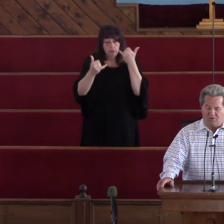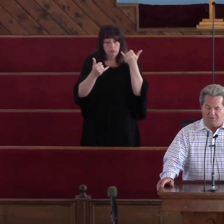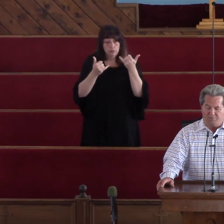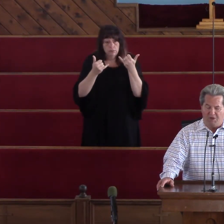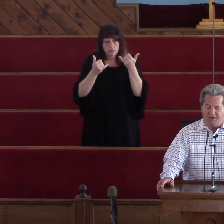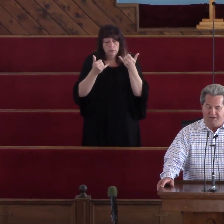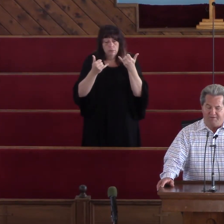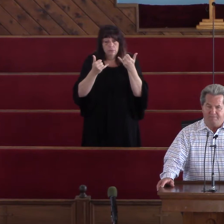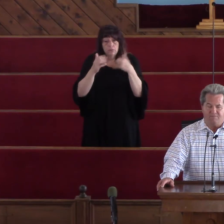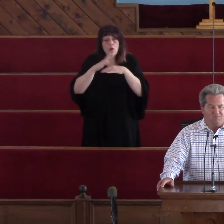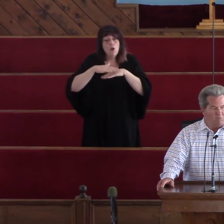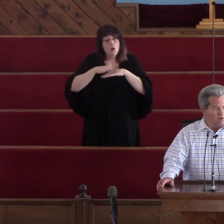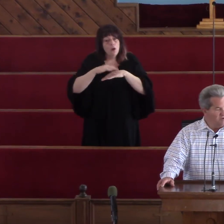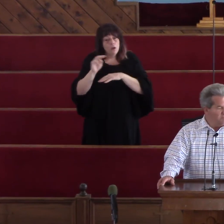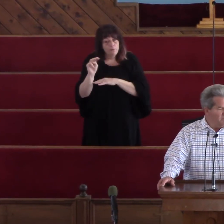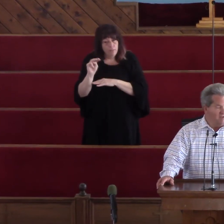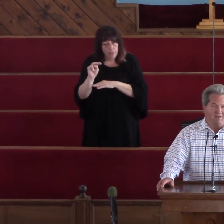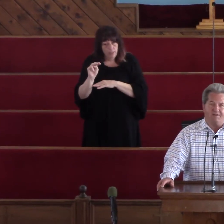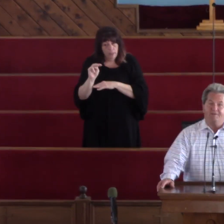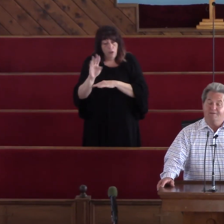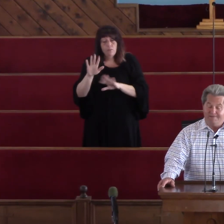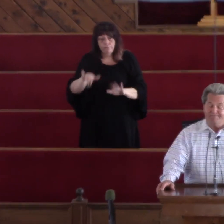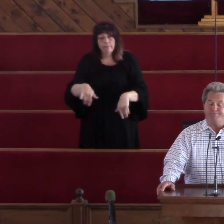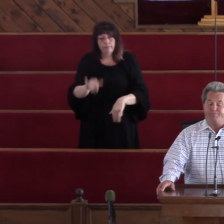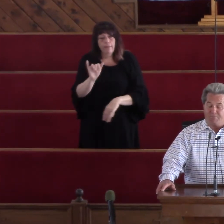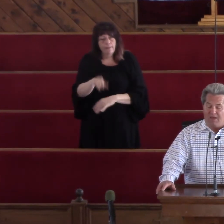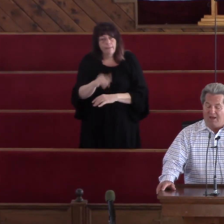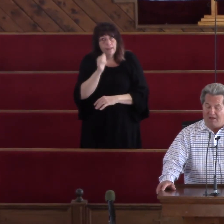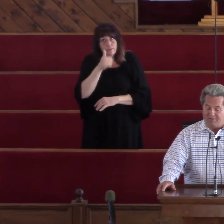On Monday Tomorrow is Monday, isn't it?